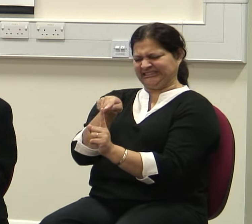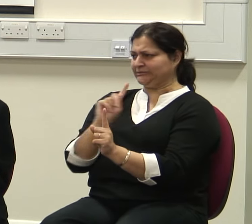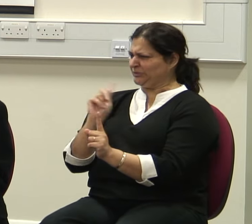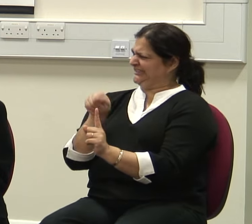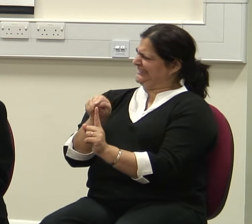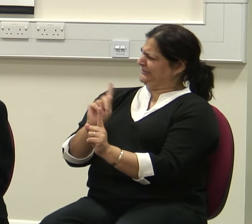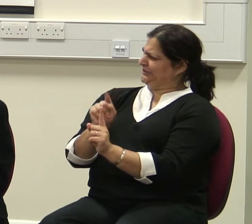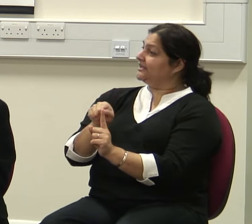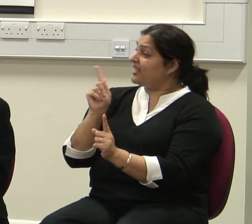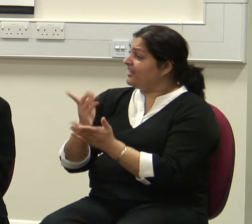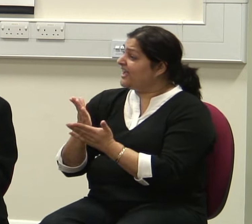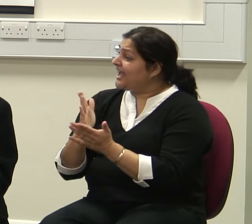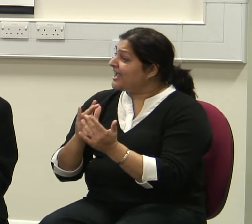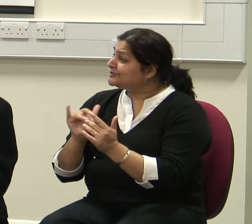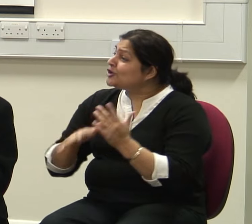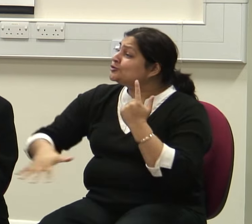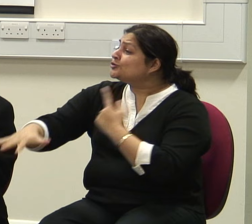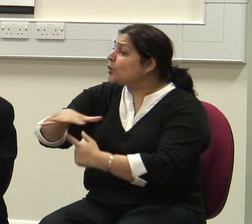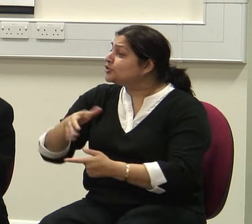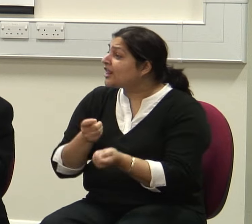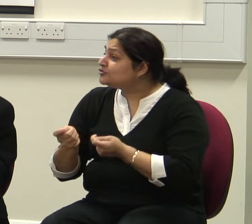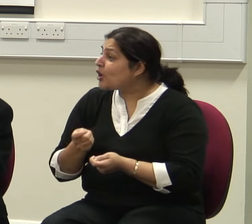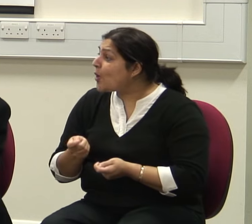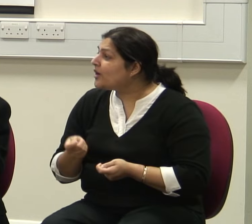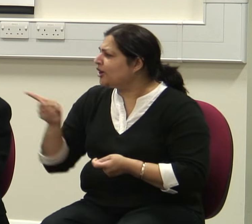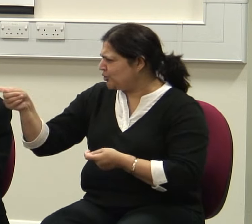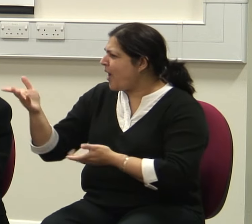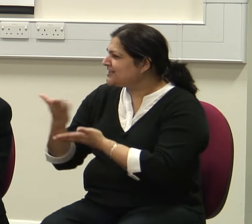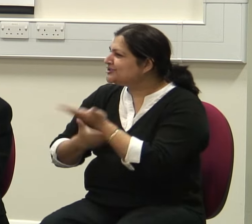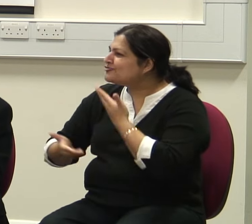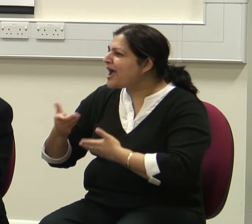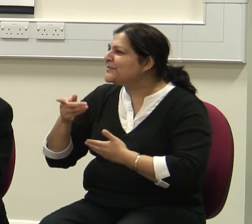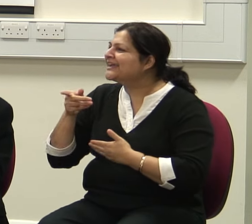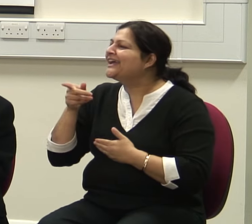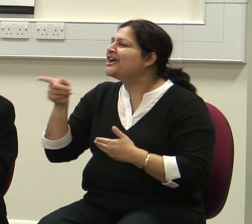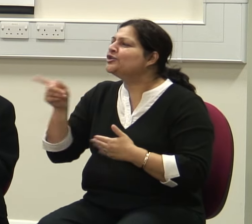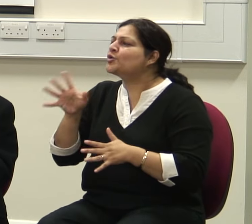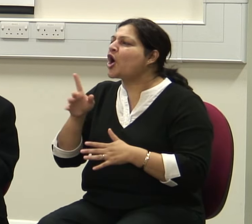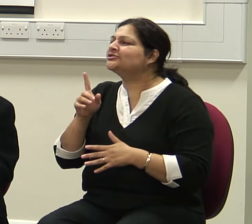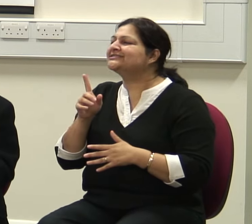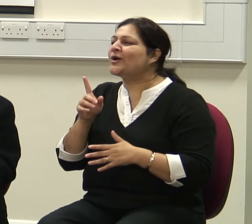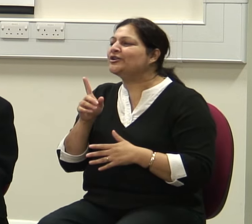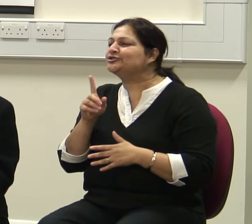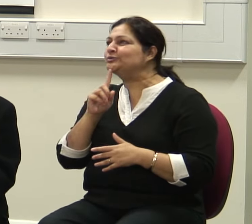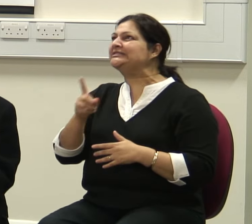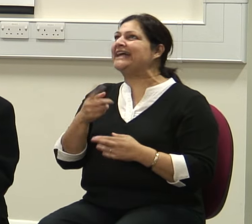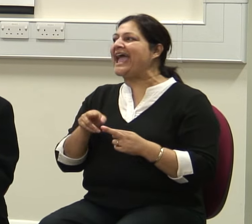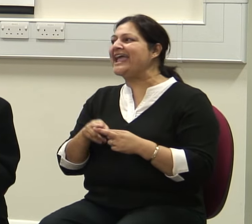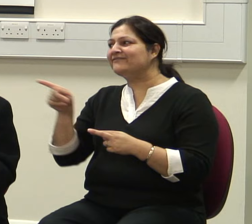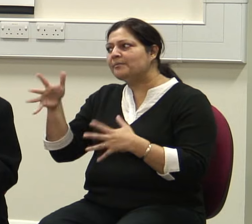Which is what you are describing. You are not willing to commit yourself to whether or not there was coercion used. Now I have written...